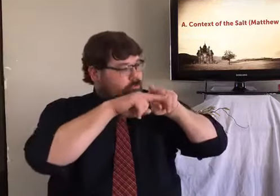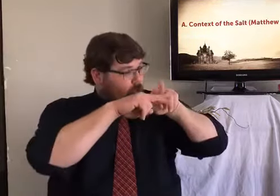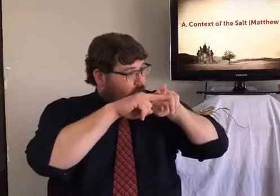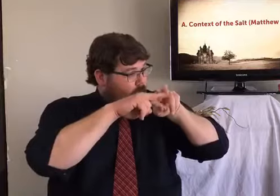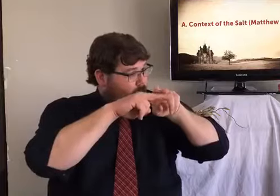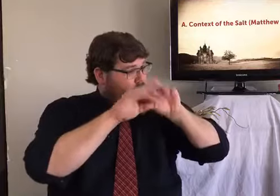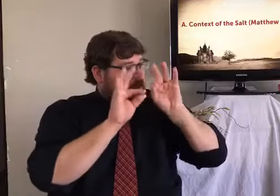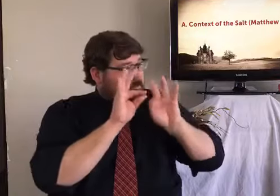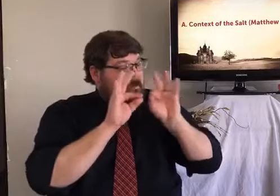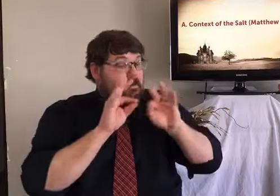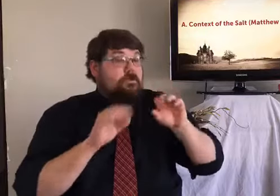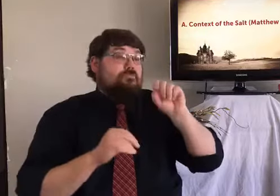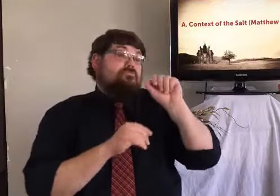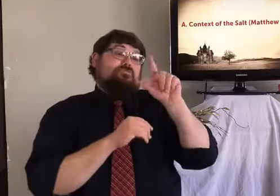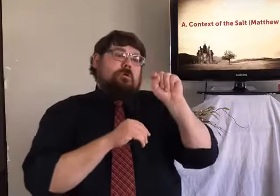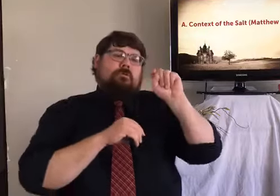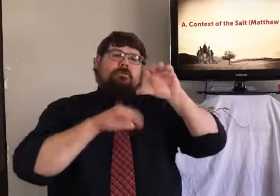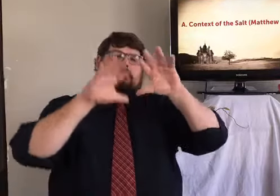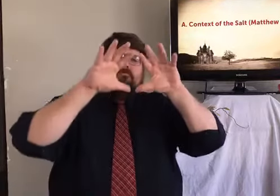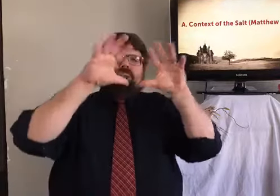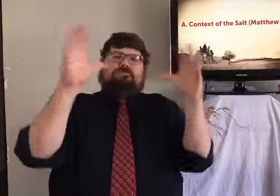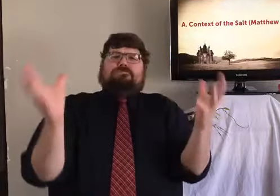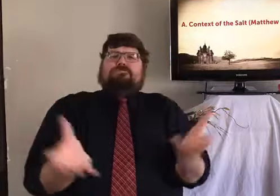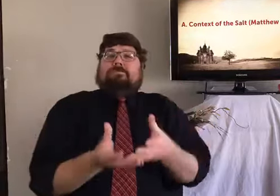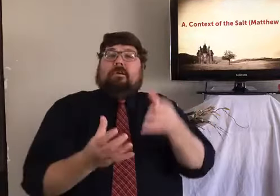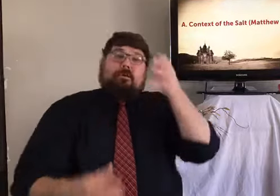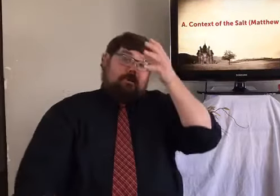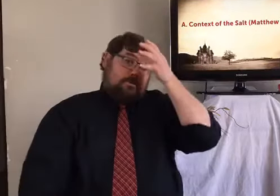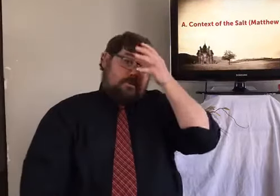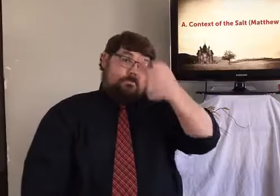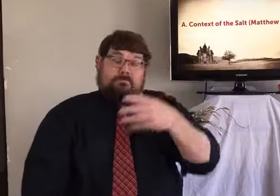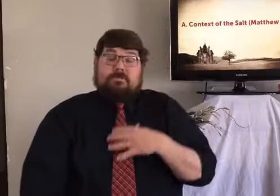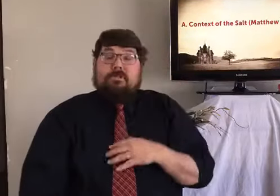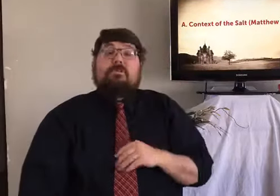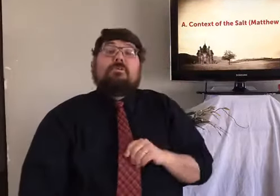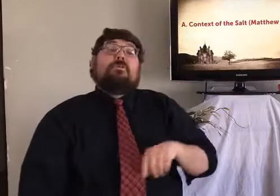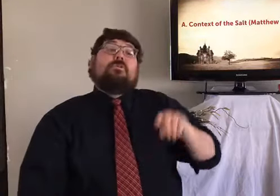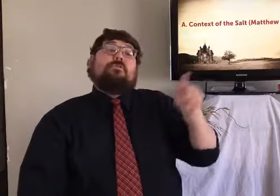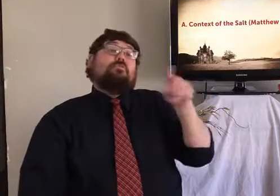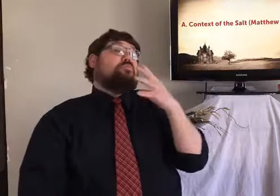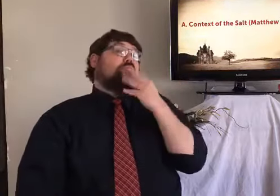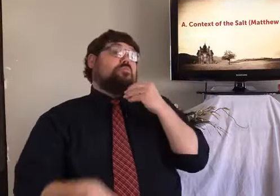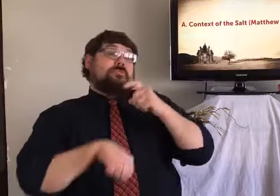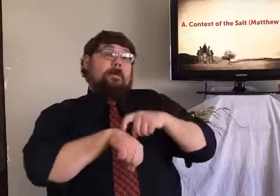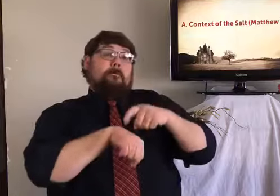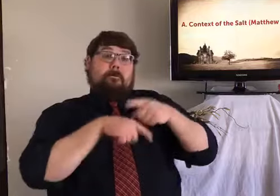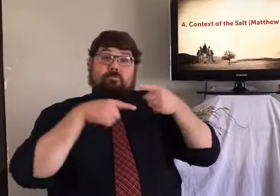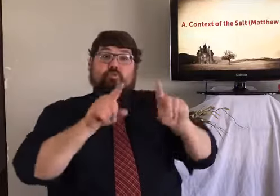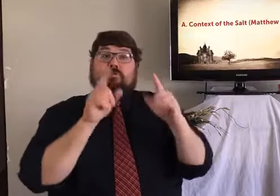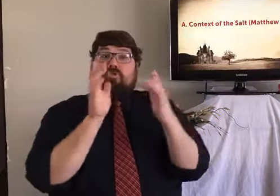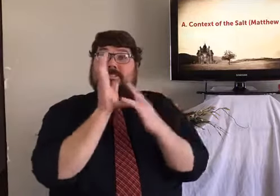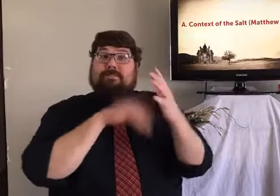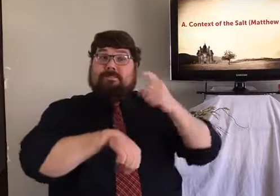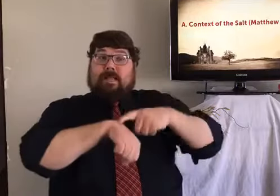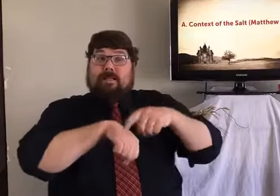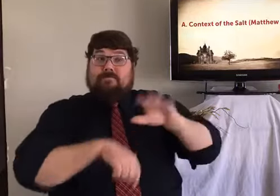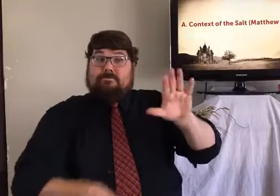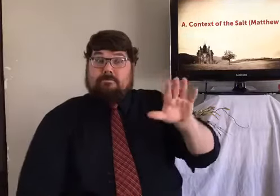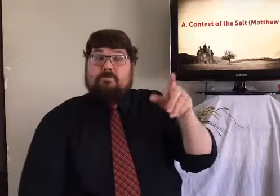of just table salt, right? You know, you pour it on your food or whatever, but salt, there's a lot of different kinds, so I'll